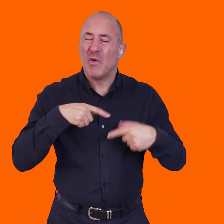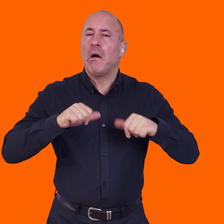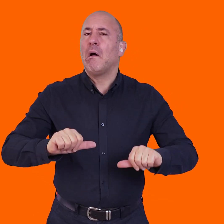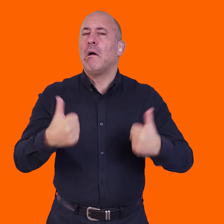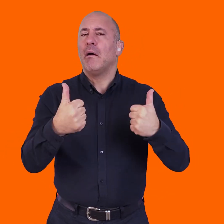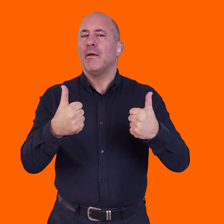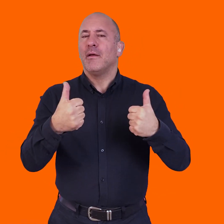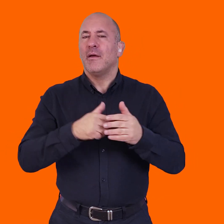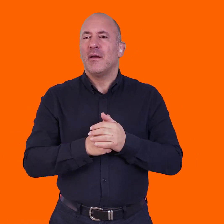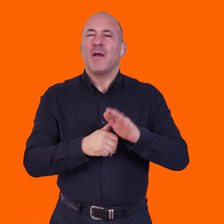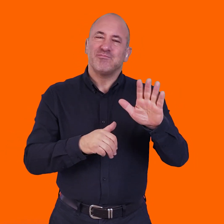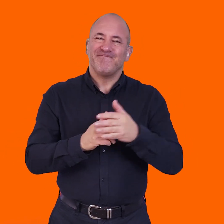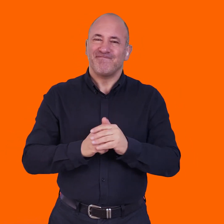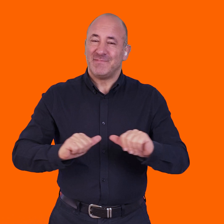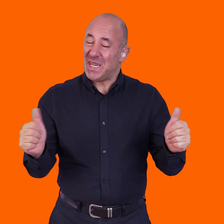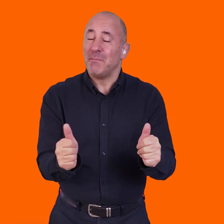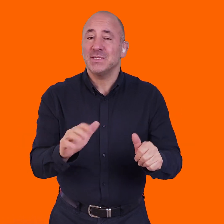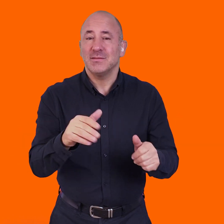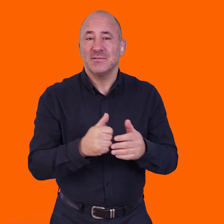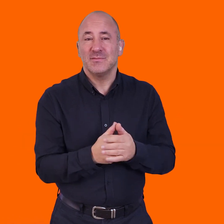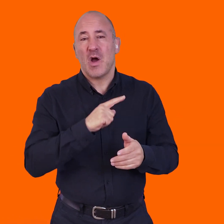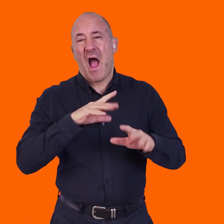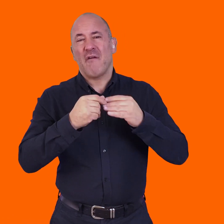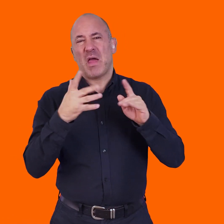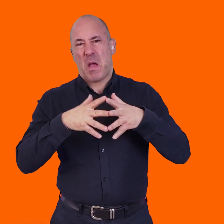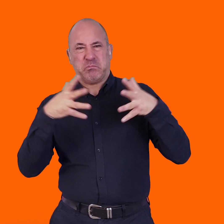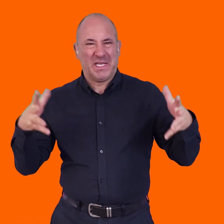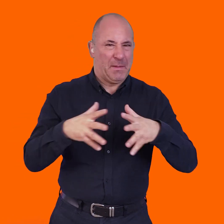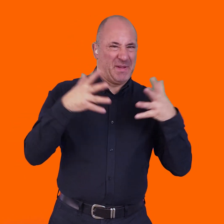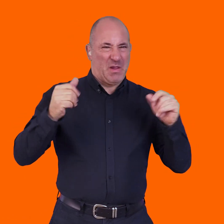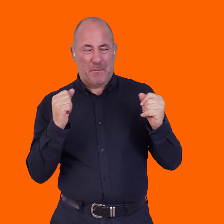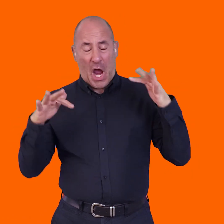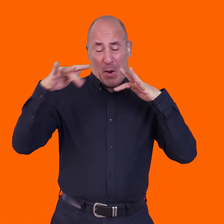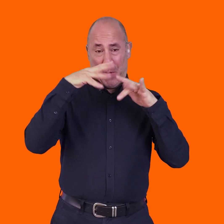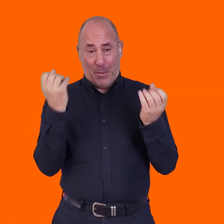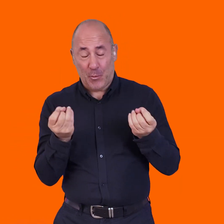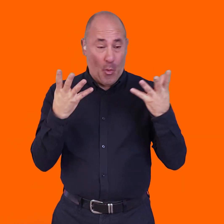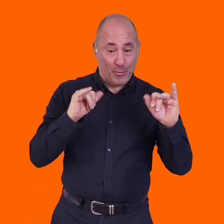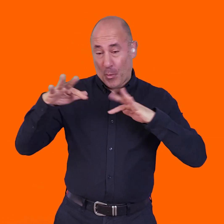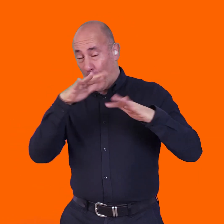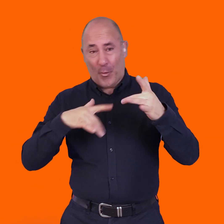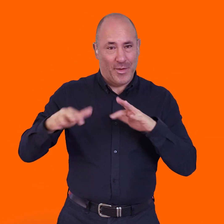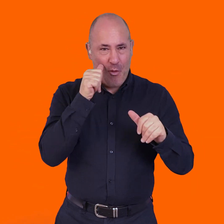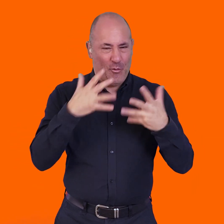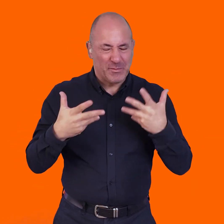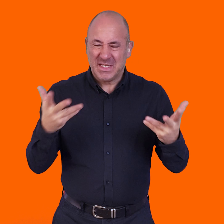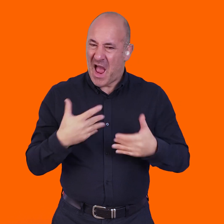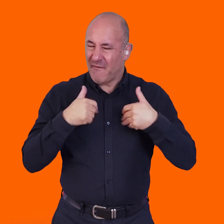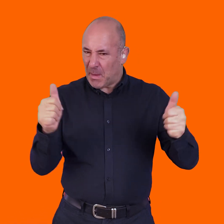musical is it can be done and we did do it, but it's limited because everything's